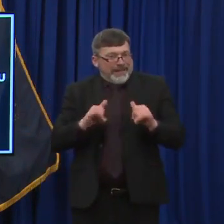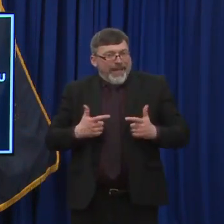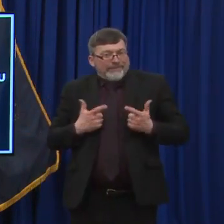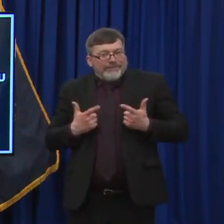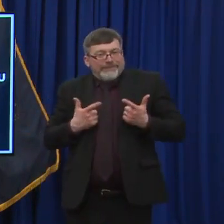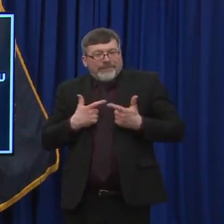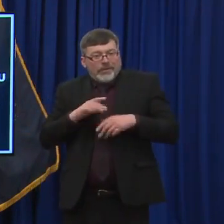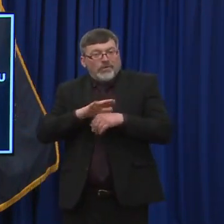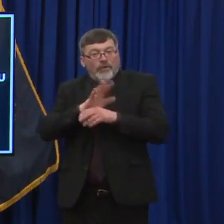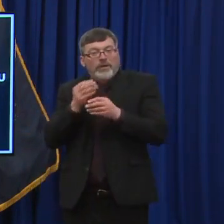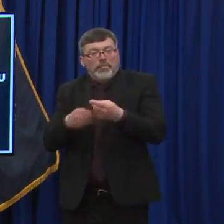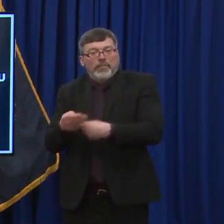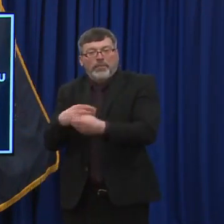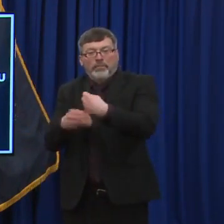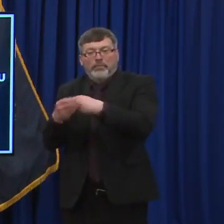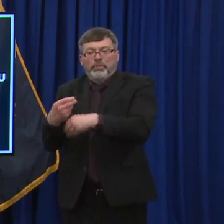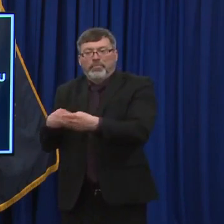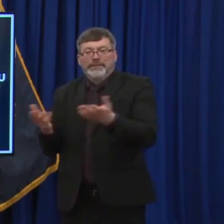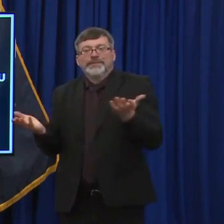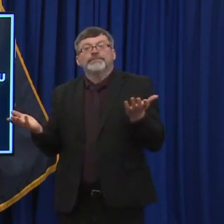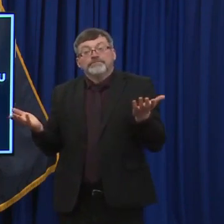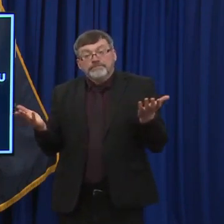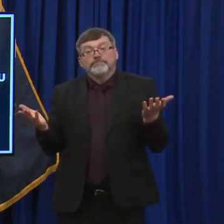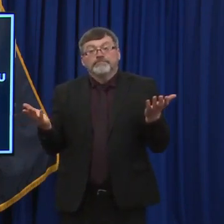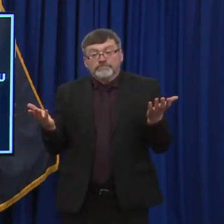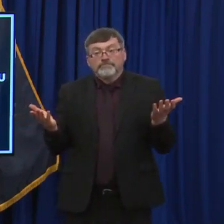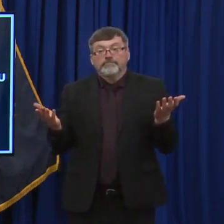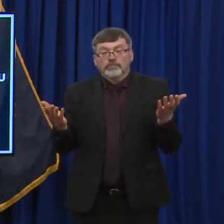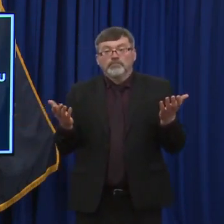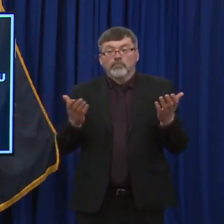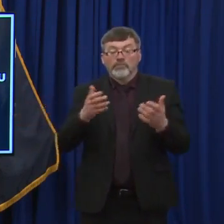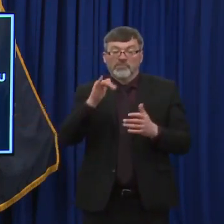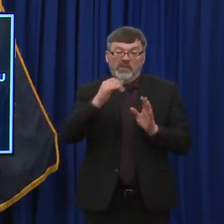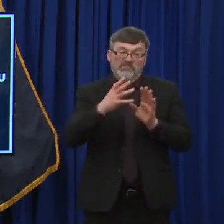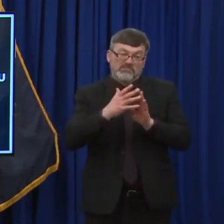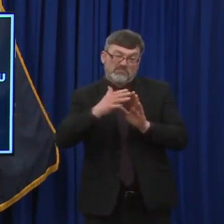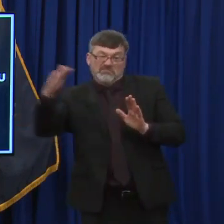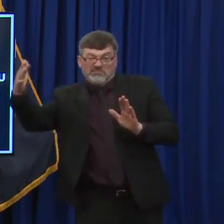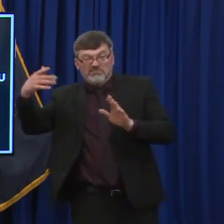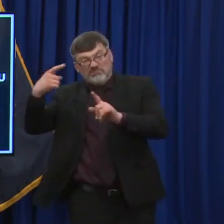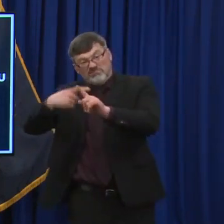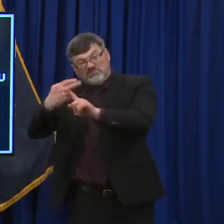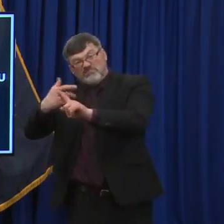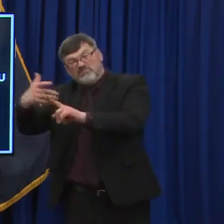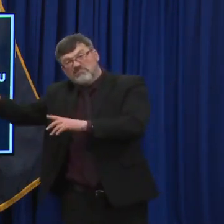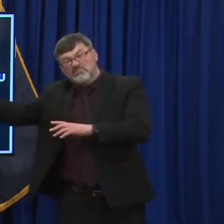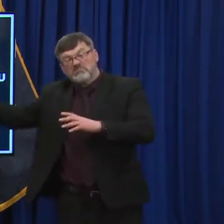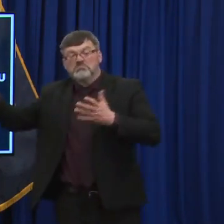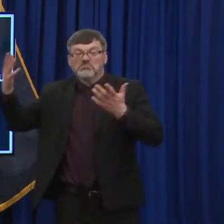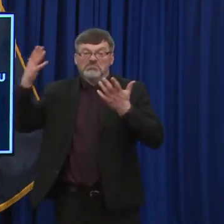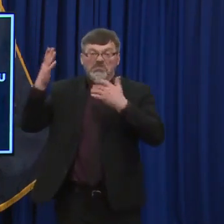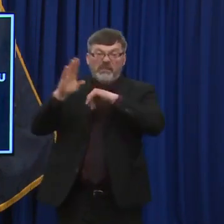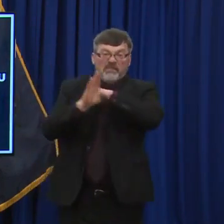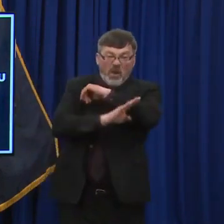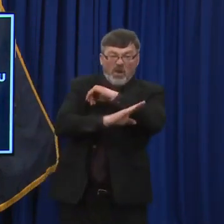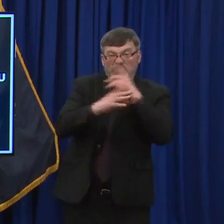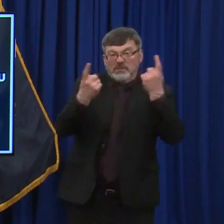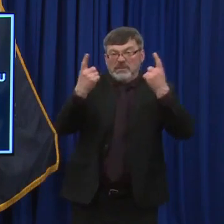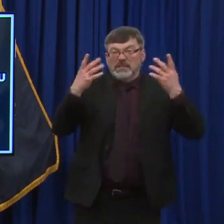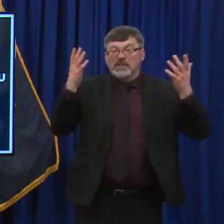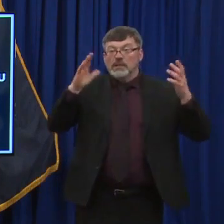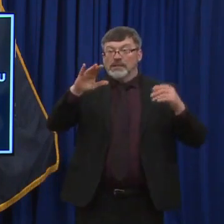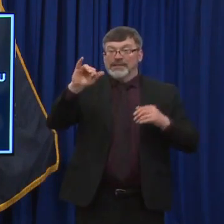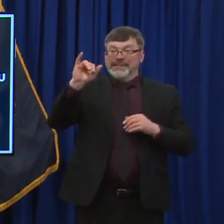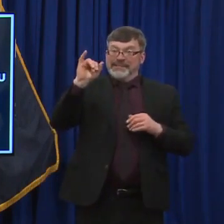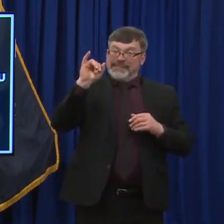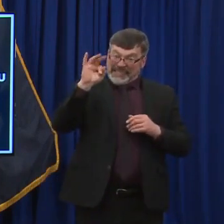will be at this for a number of weeks or months longer. And so continue to stress the importance of not only getting the vaccine when when it's offered to